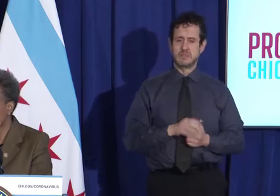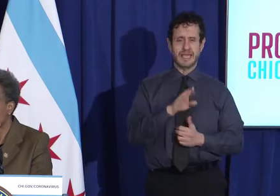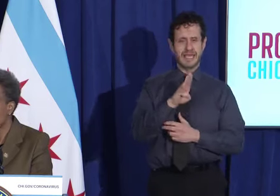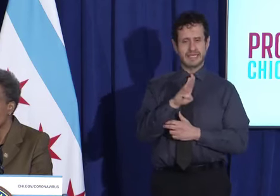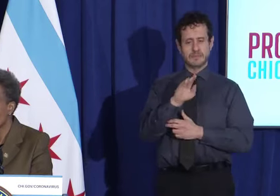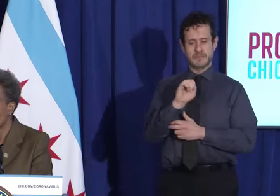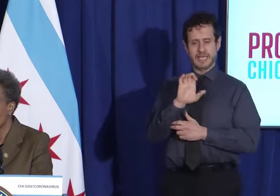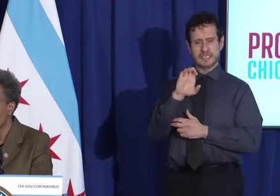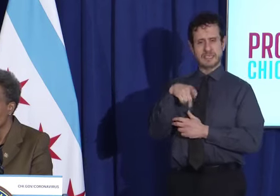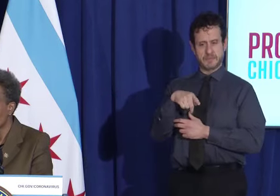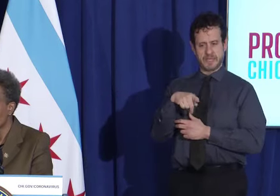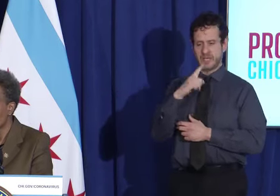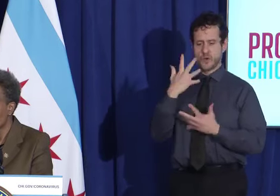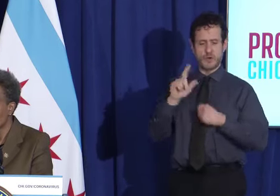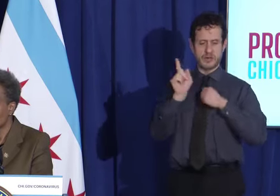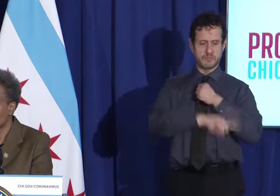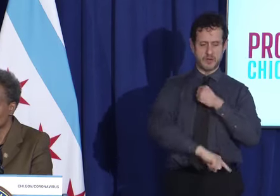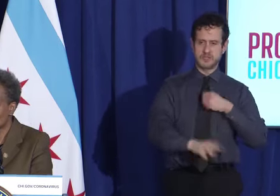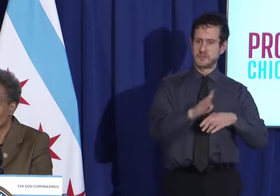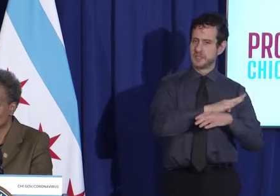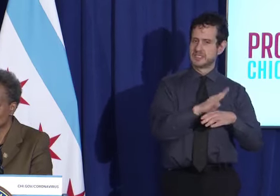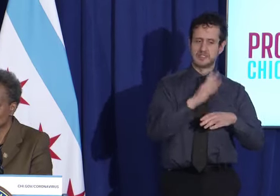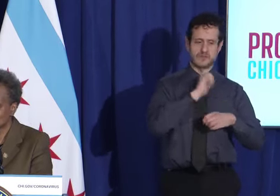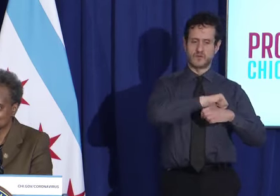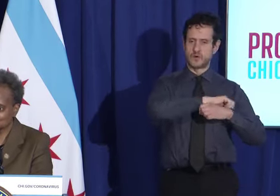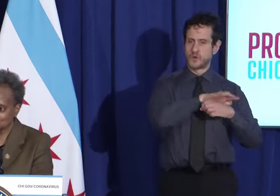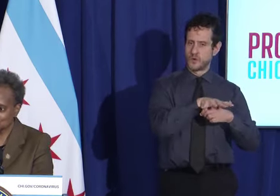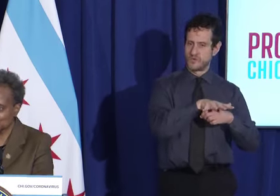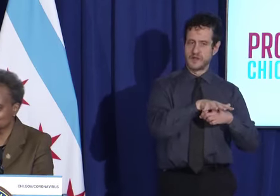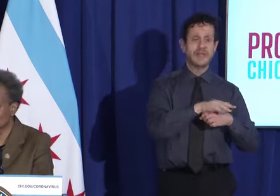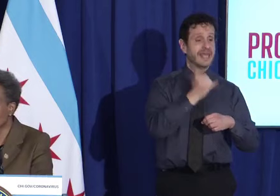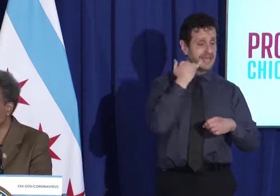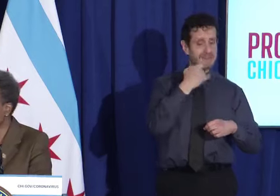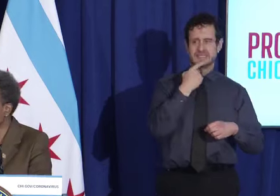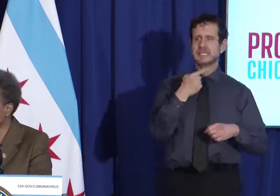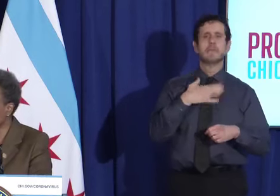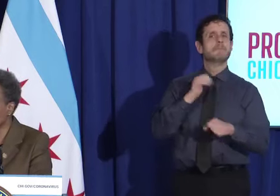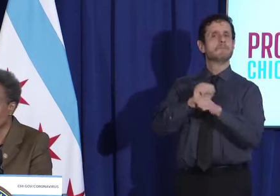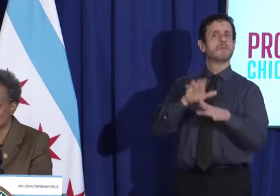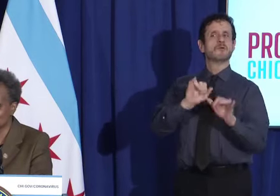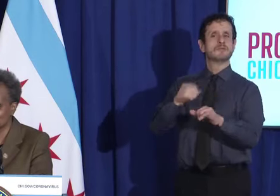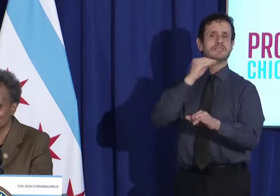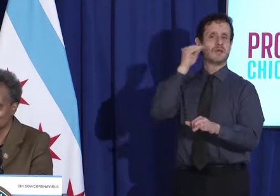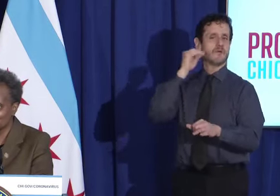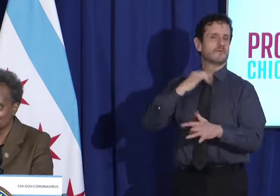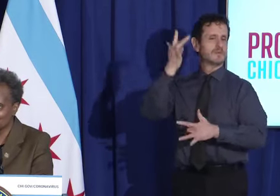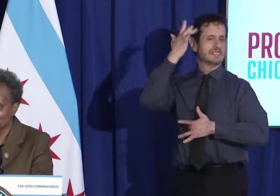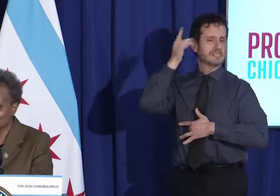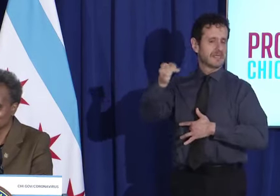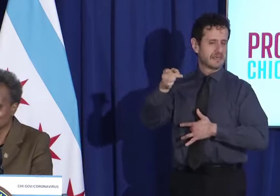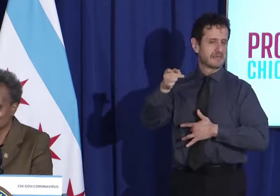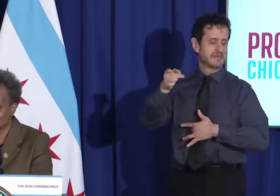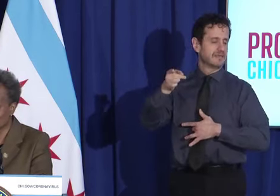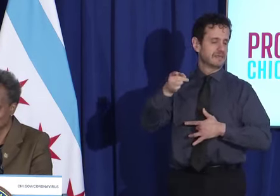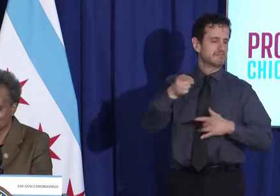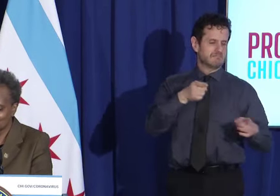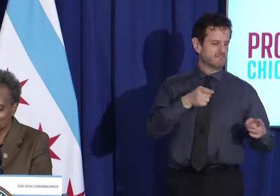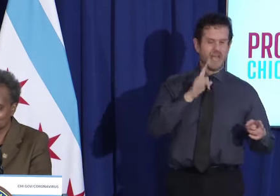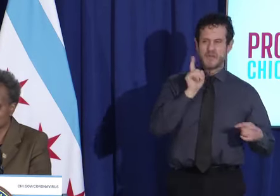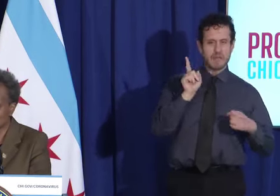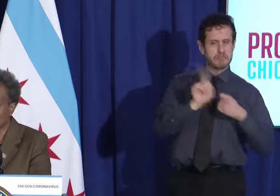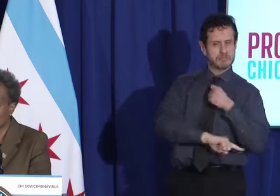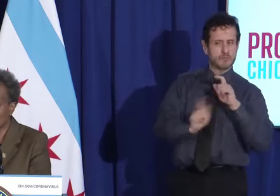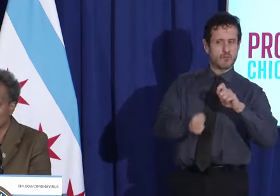any action against businesses for COVID-related retaliation? All right, so there's like three different questions there. Let me just